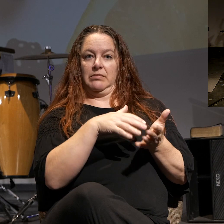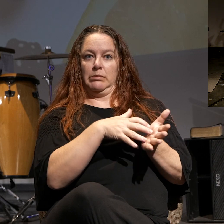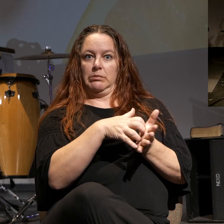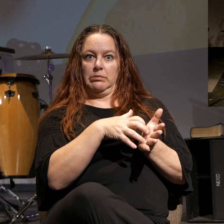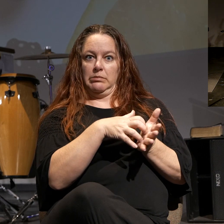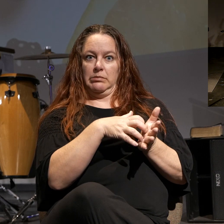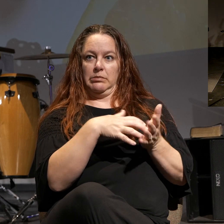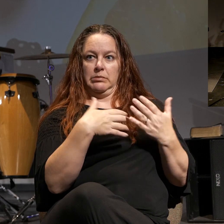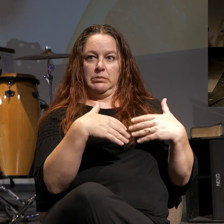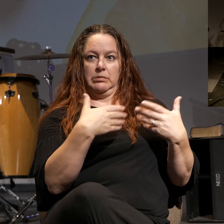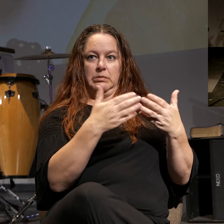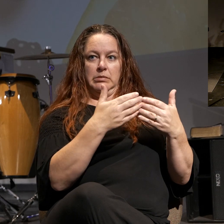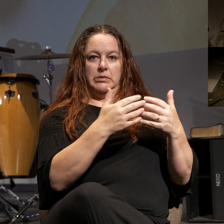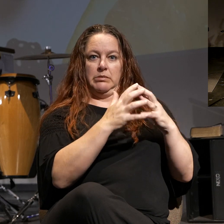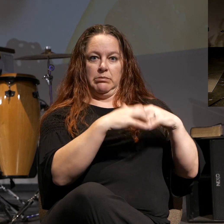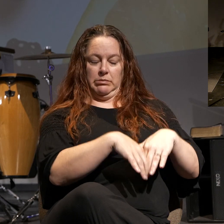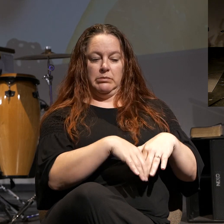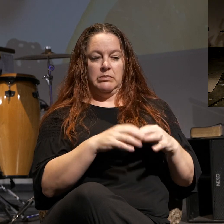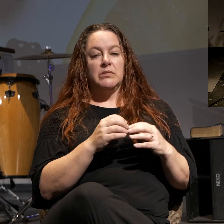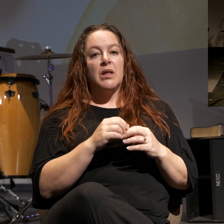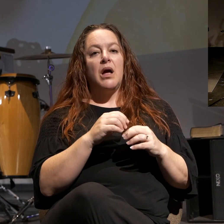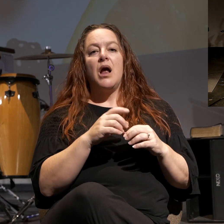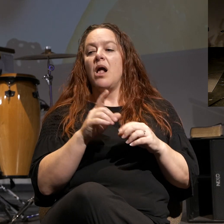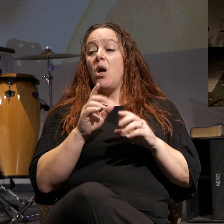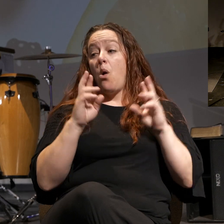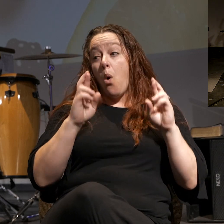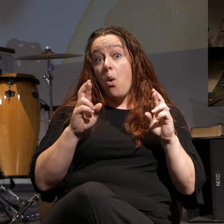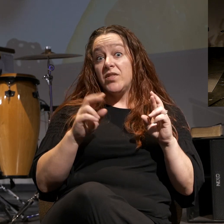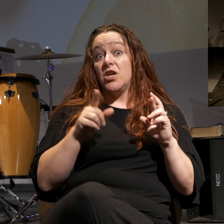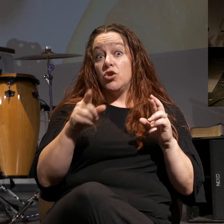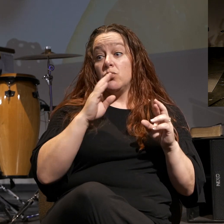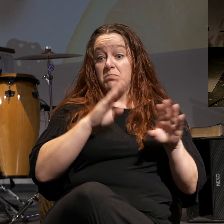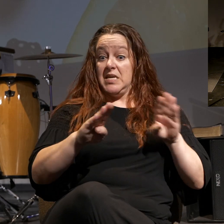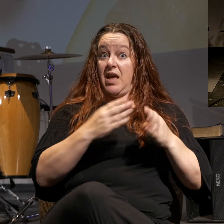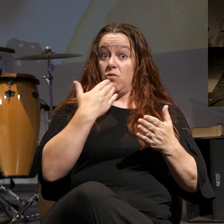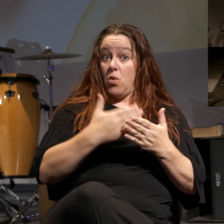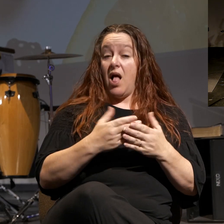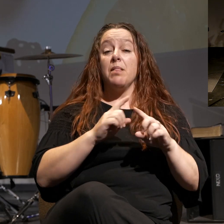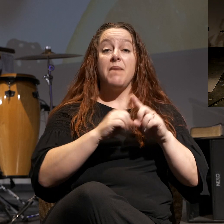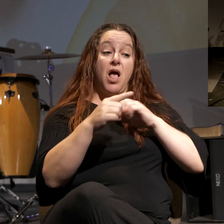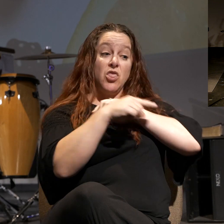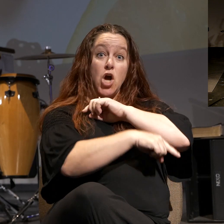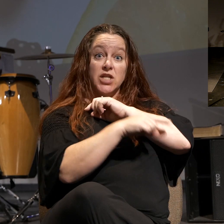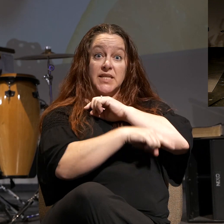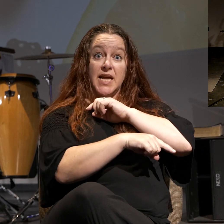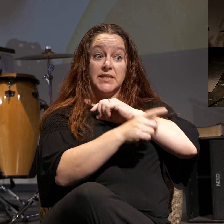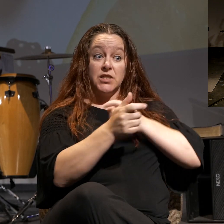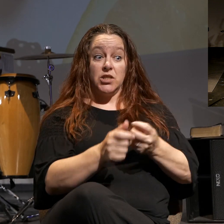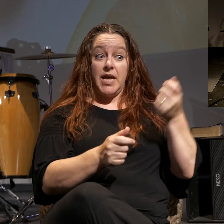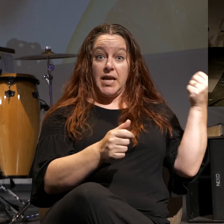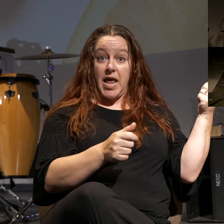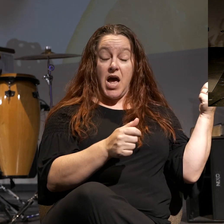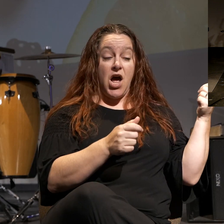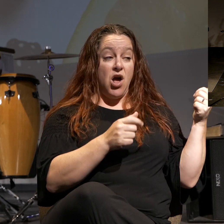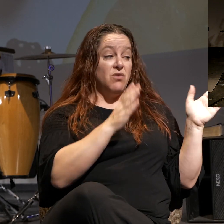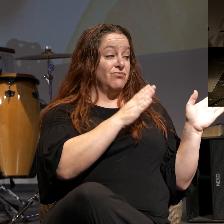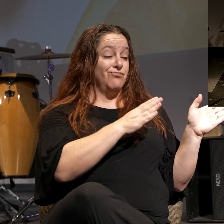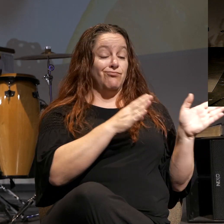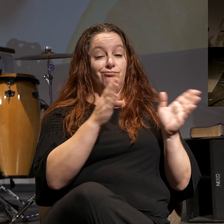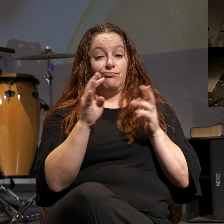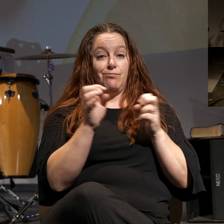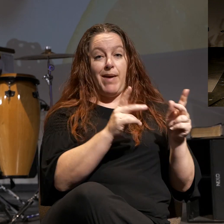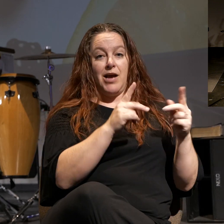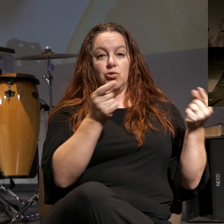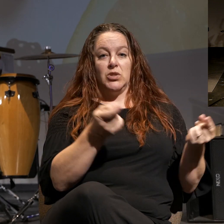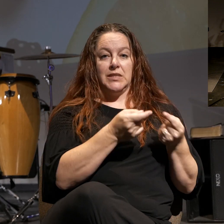as there's consequences, you'll behave well. But when the consequences go away, you'll go back to your old sinful ways.